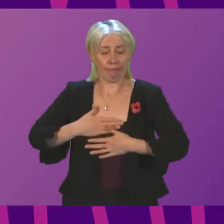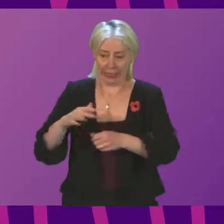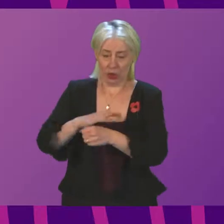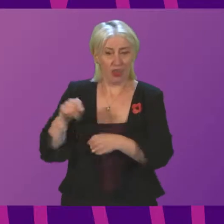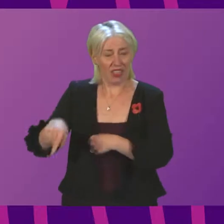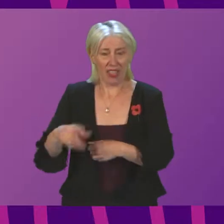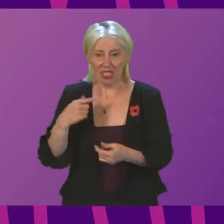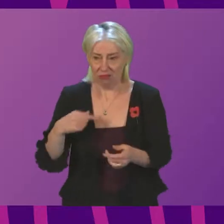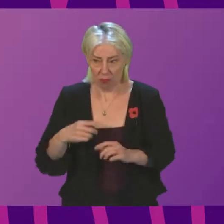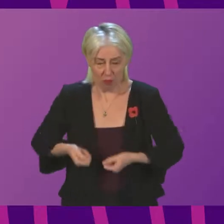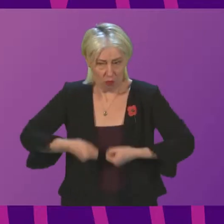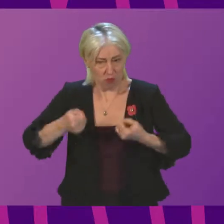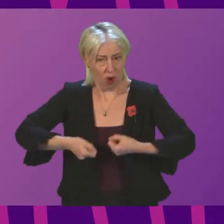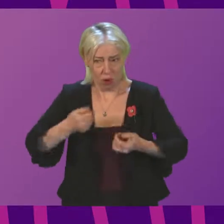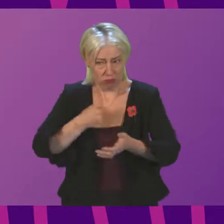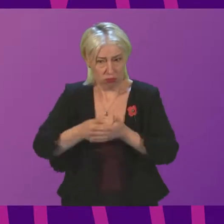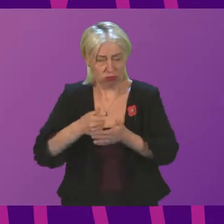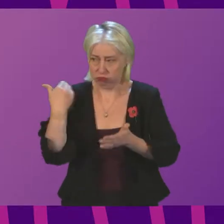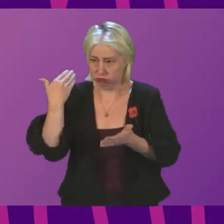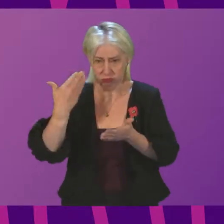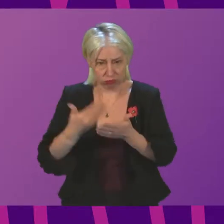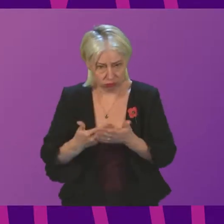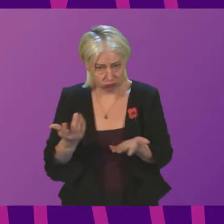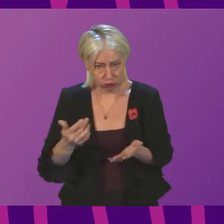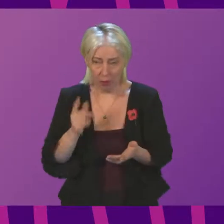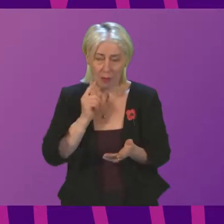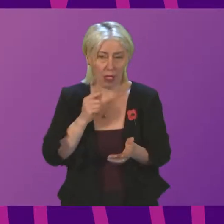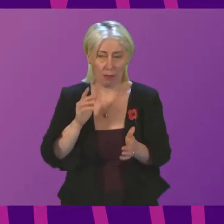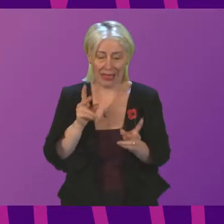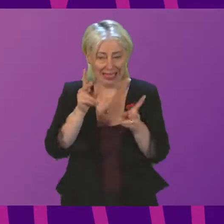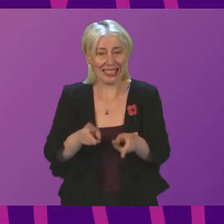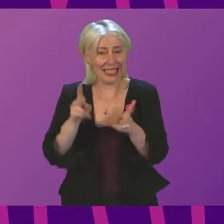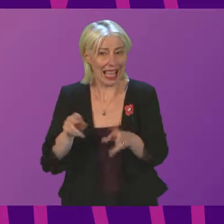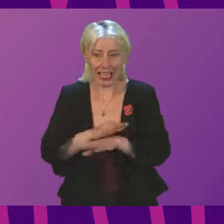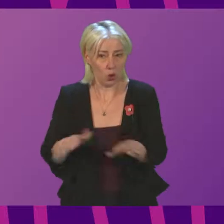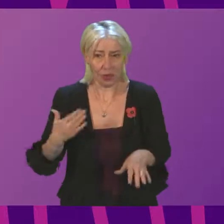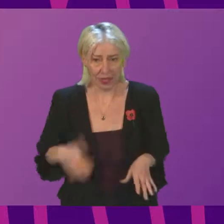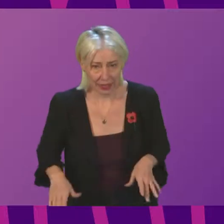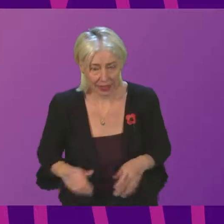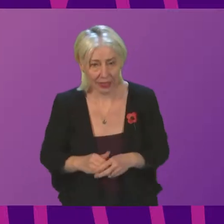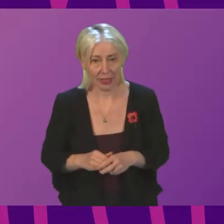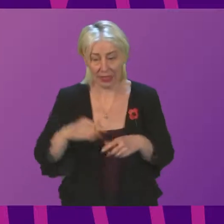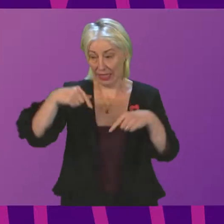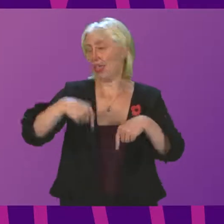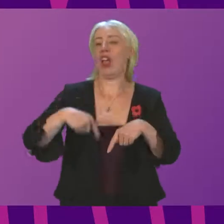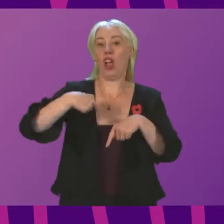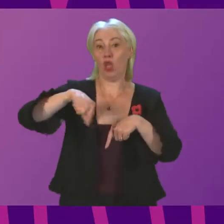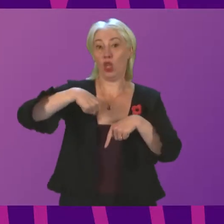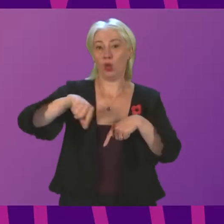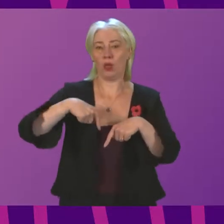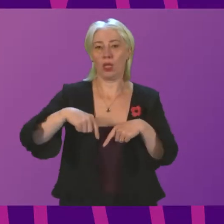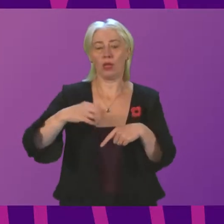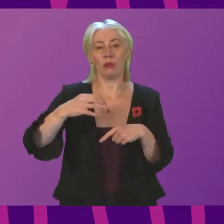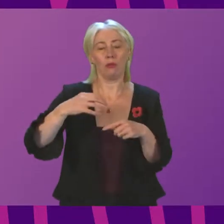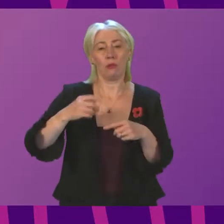have raised several of these cases of lives unnecessarily lost. This week, Dr John Thompson of the Royal College